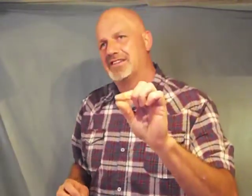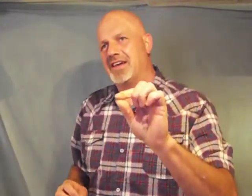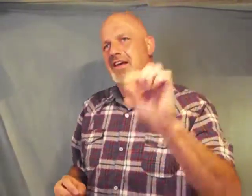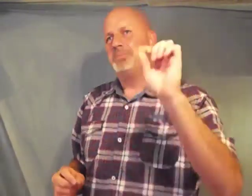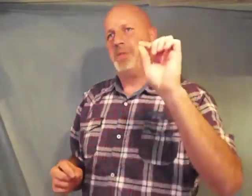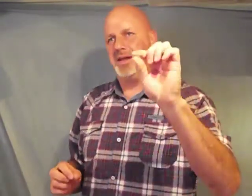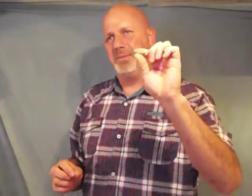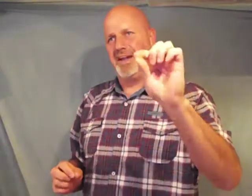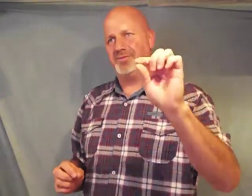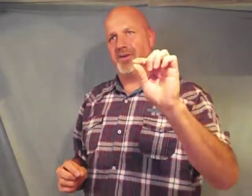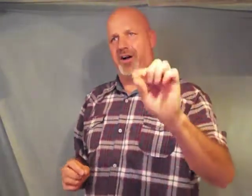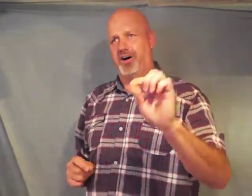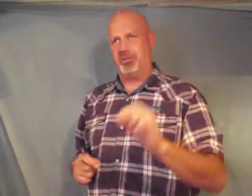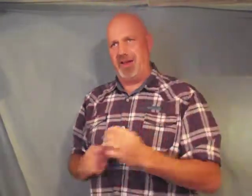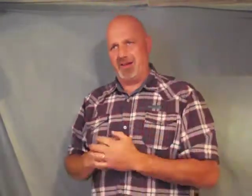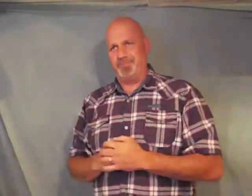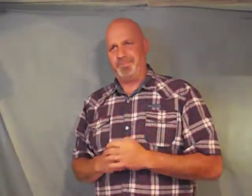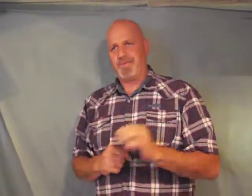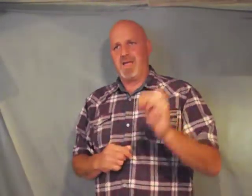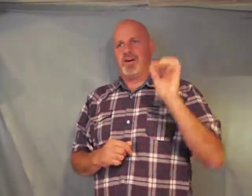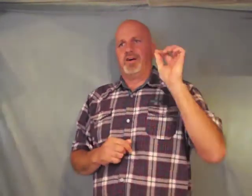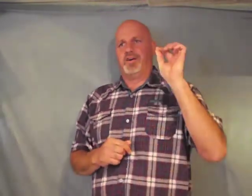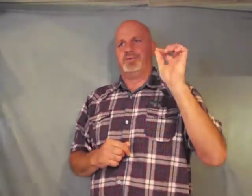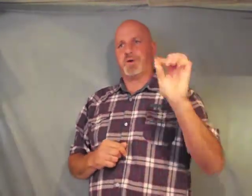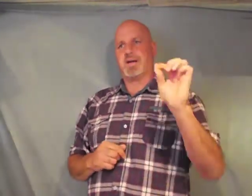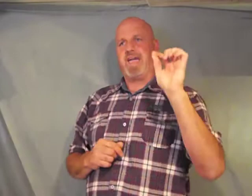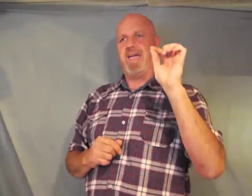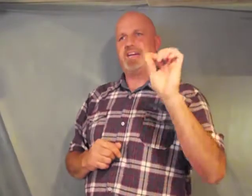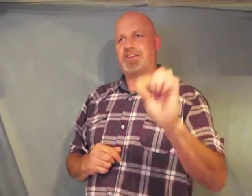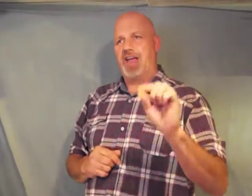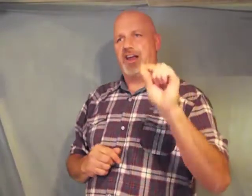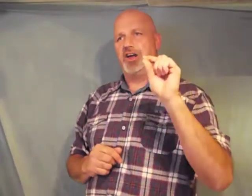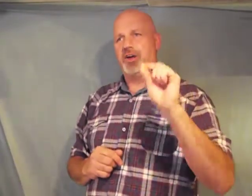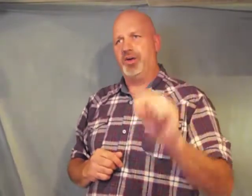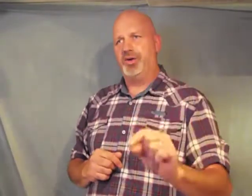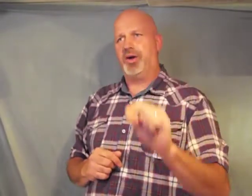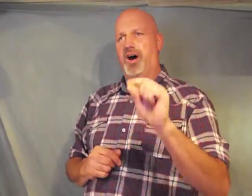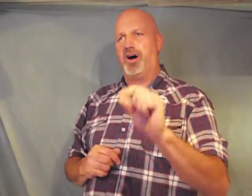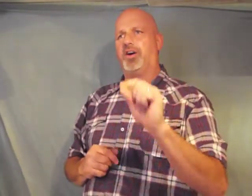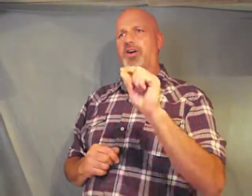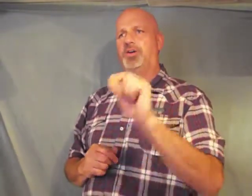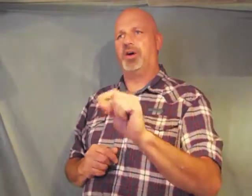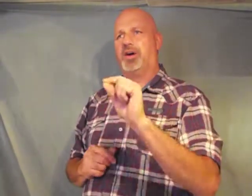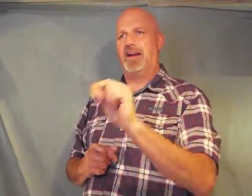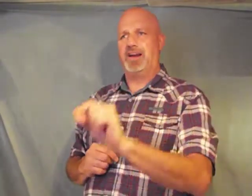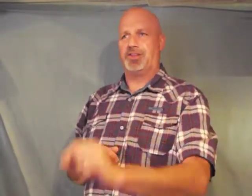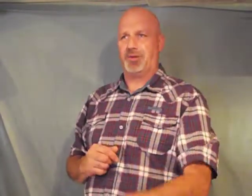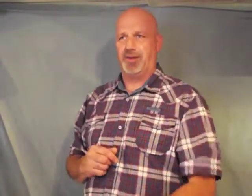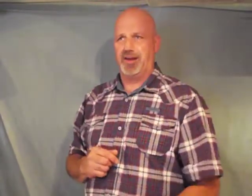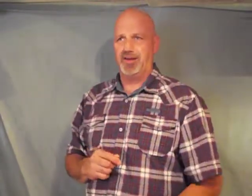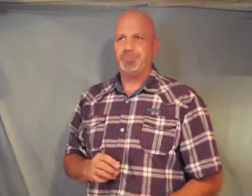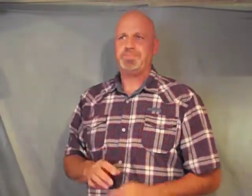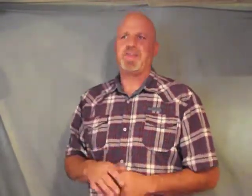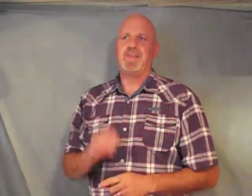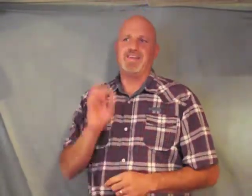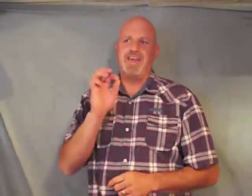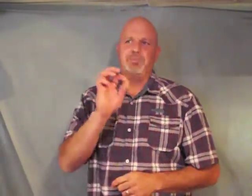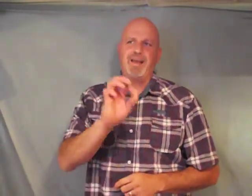be made for all men for kings and who all who are in authority that they may